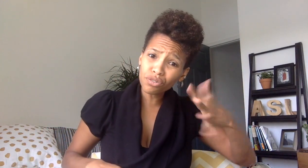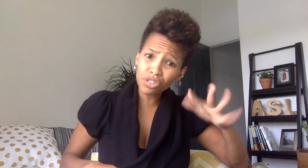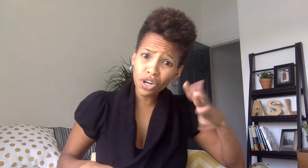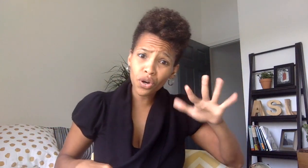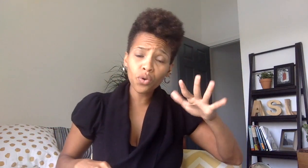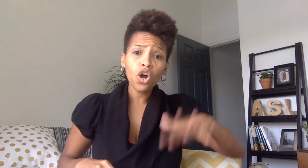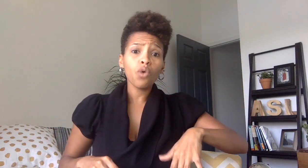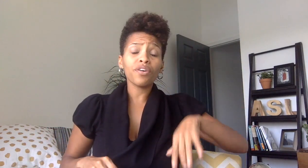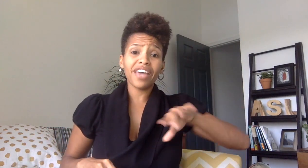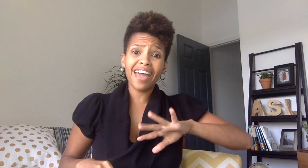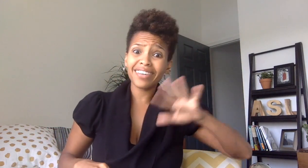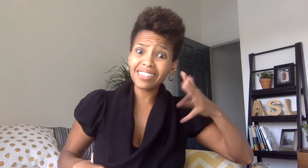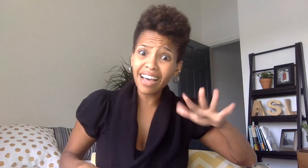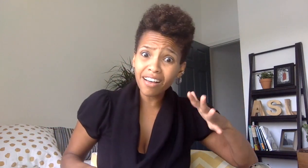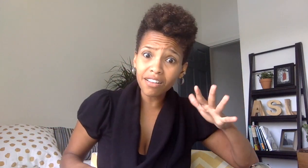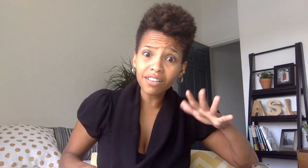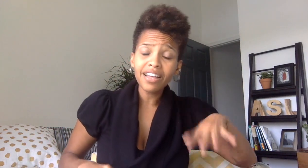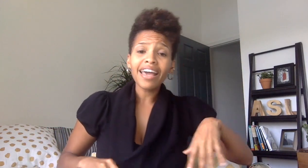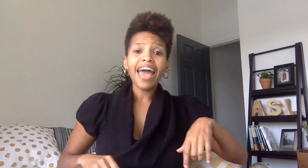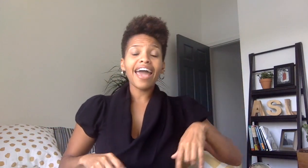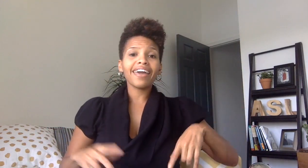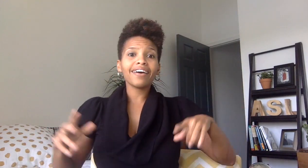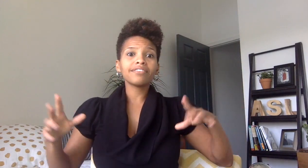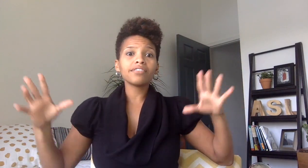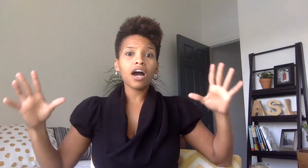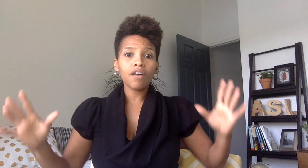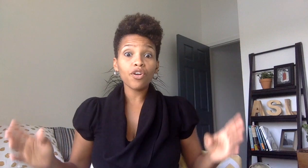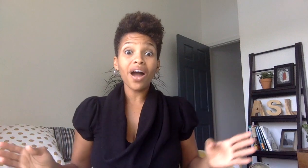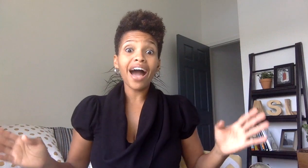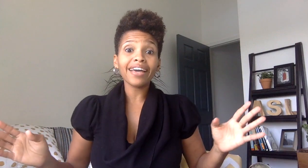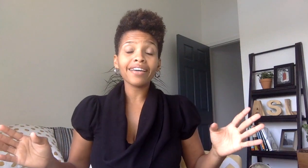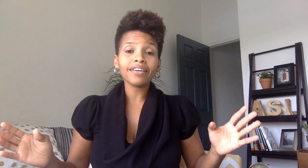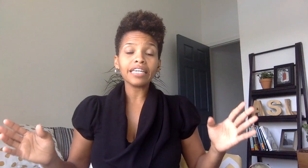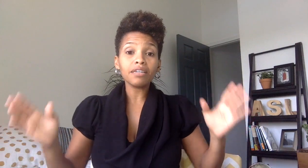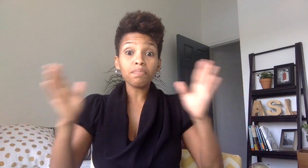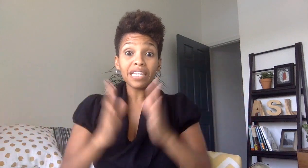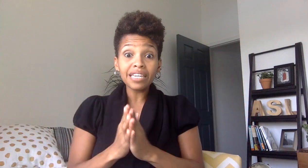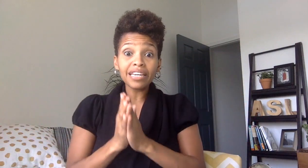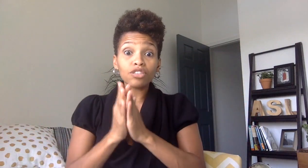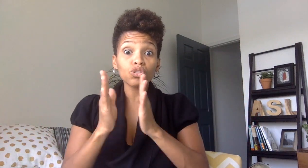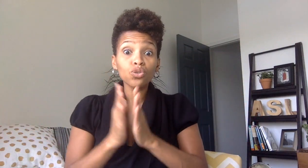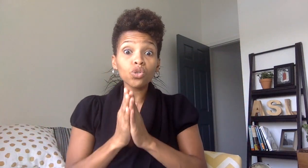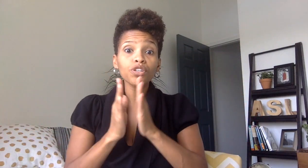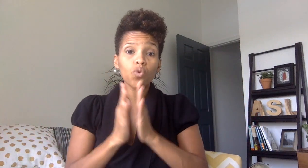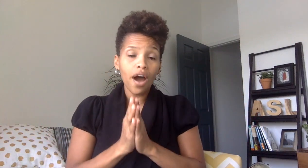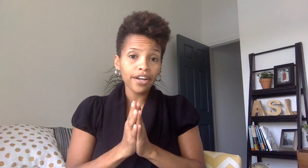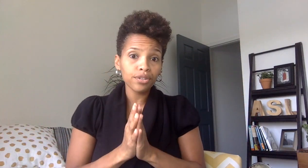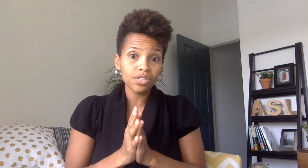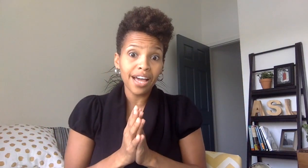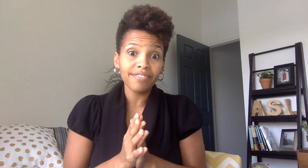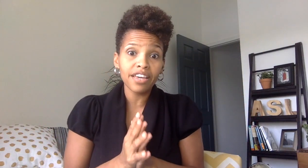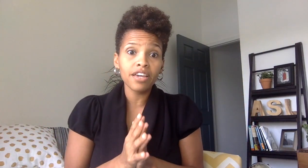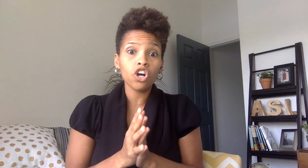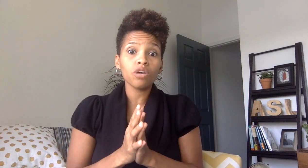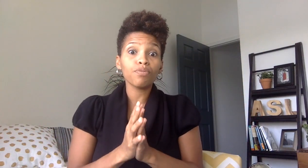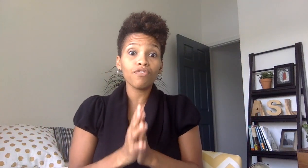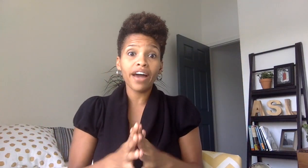-so with ASL and their IEP in school requires that they are provided